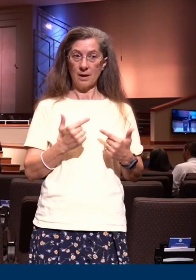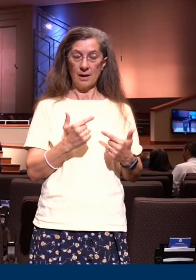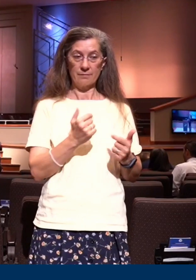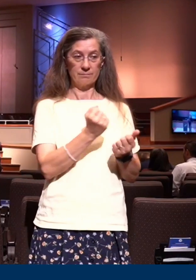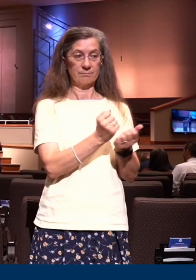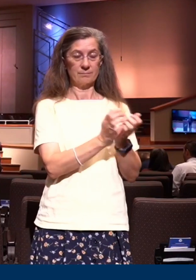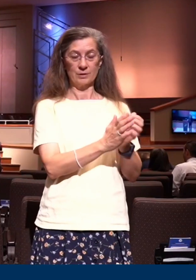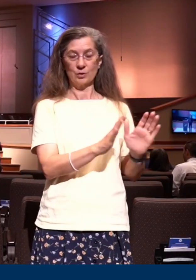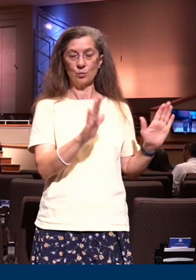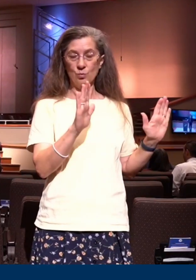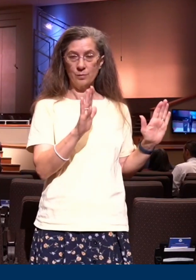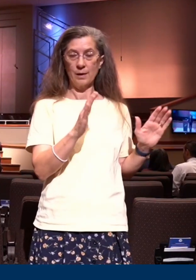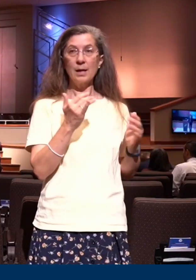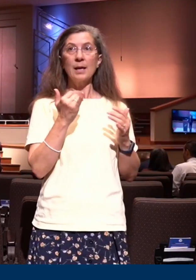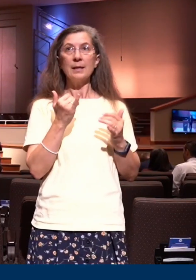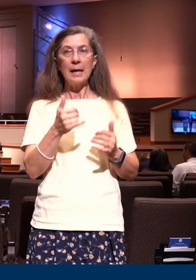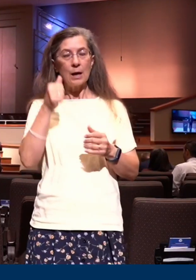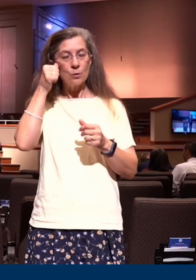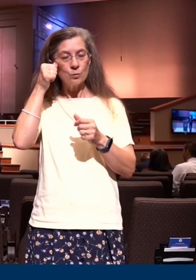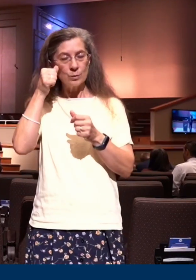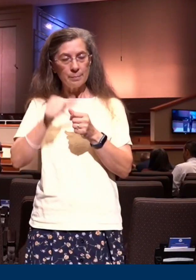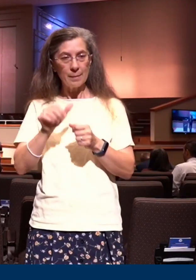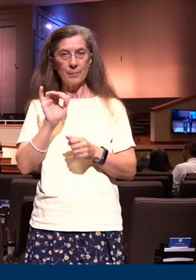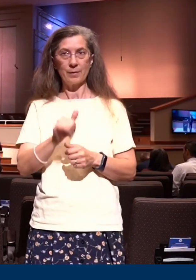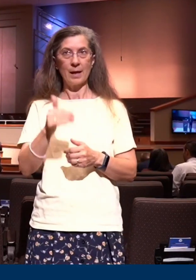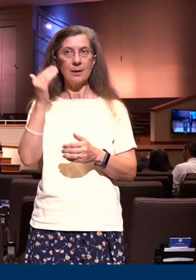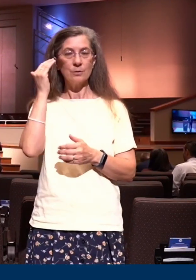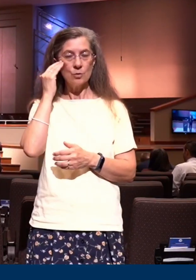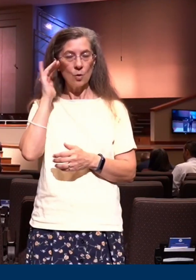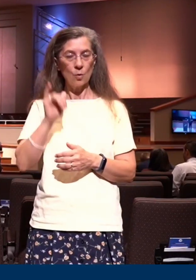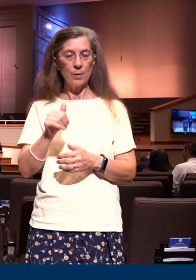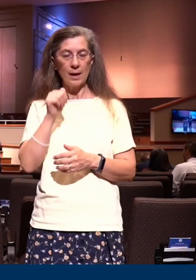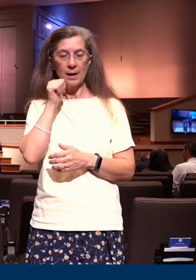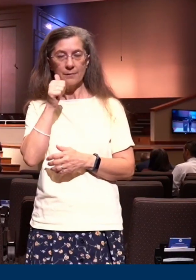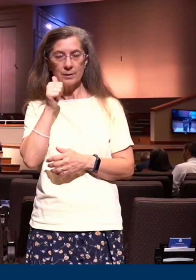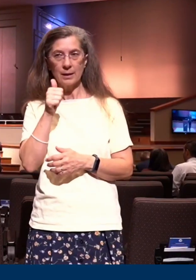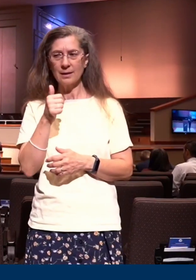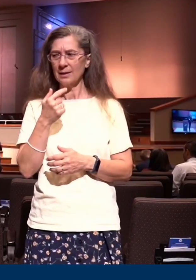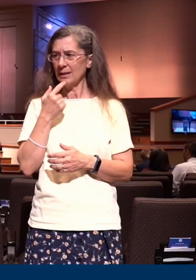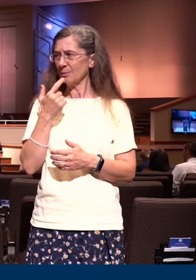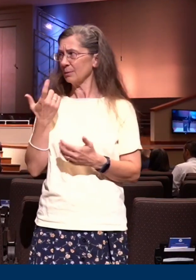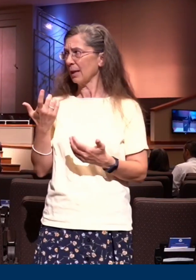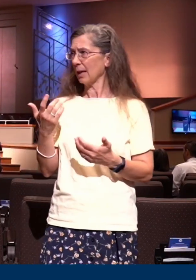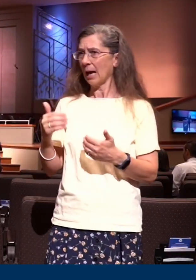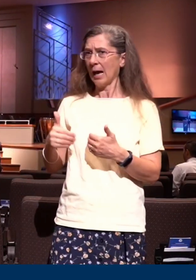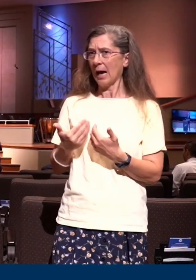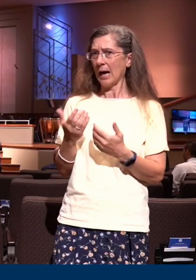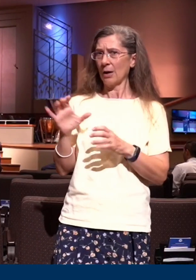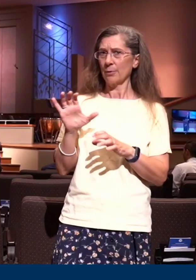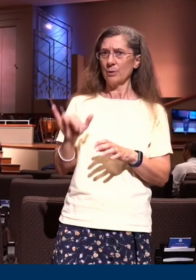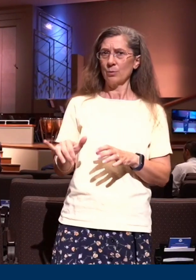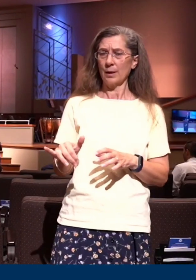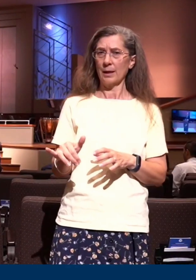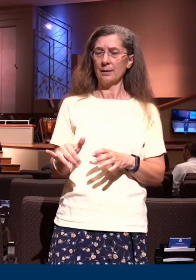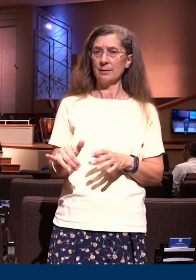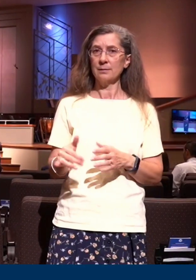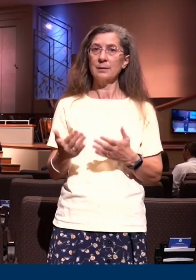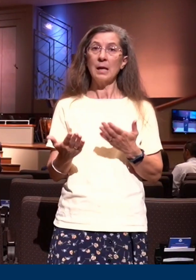reckon that to be true in your life each and every day say well how do I start with that listen you might want to do what I've done